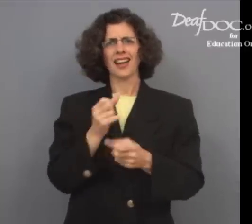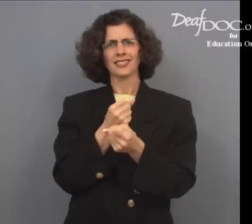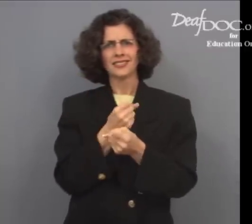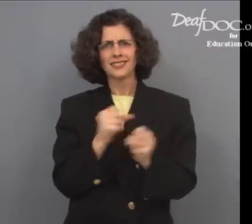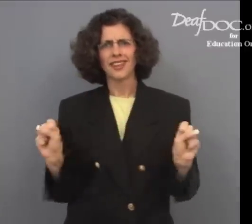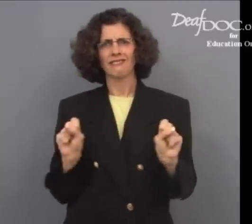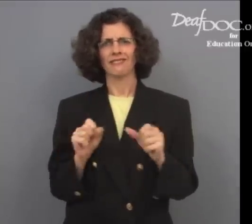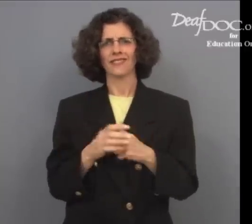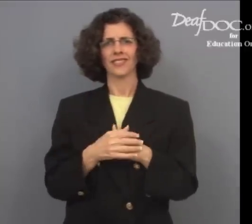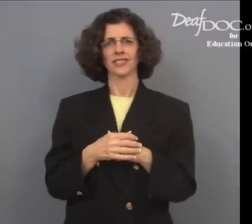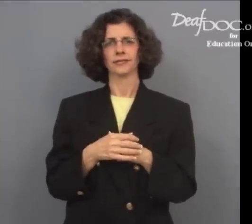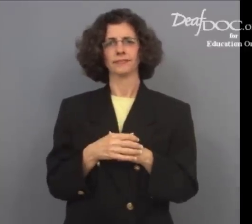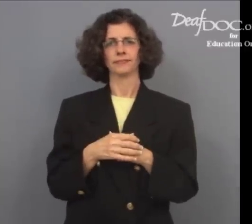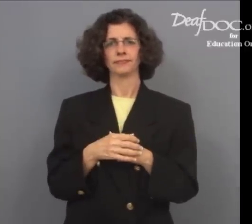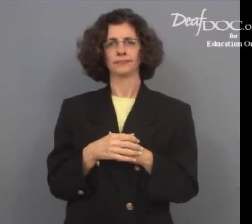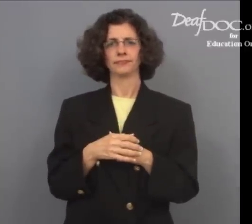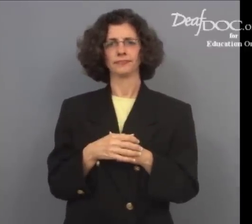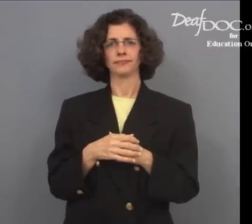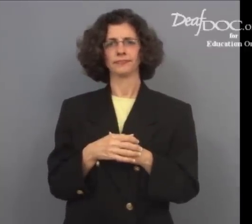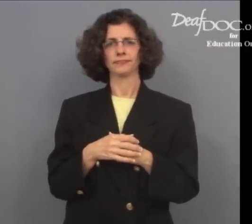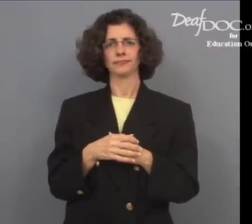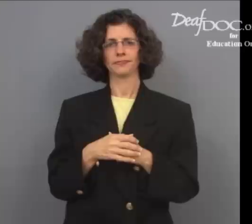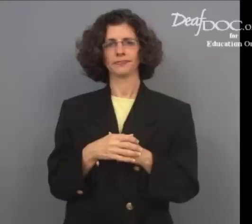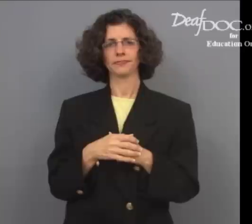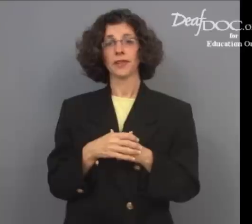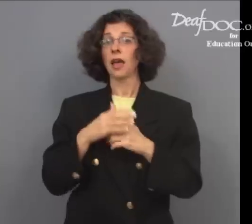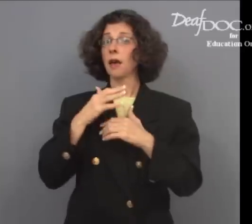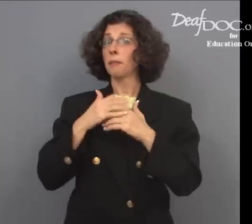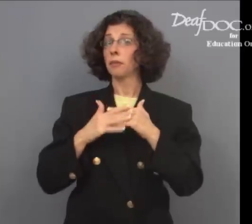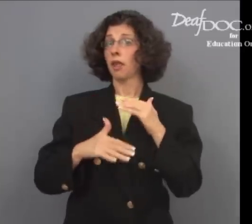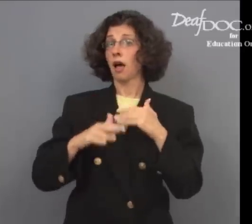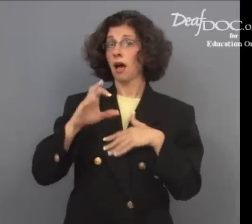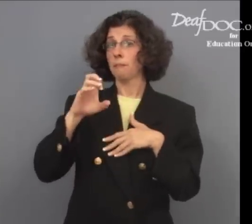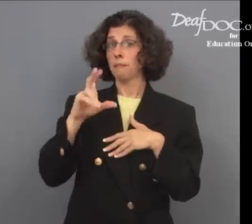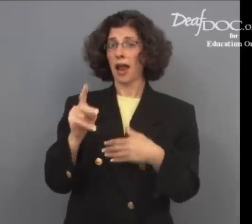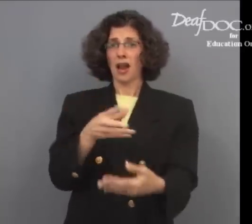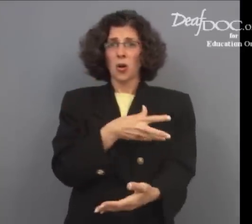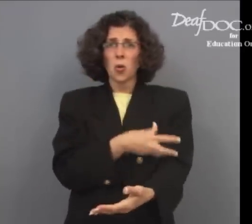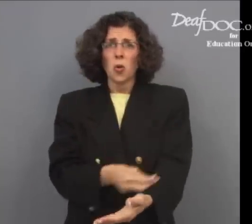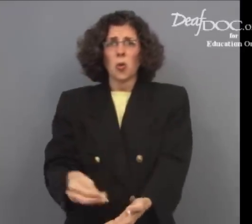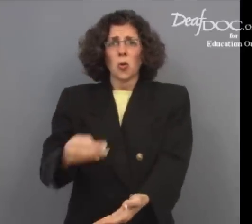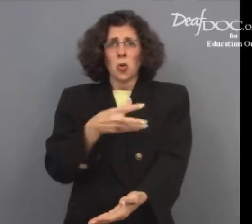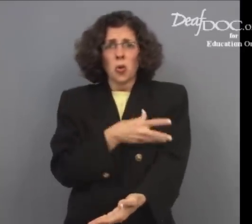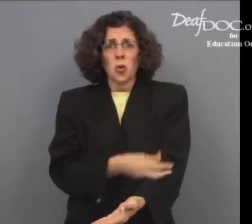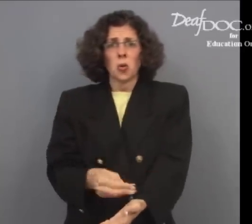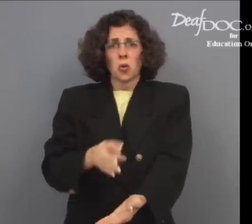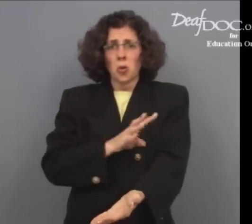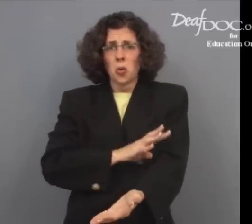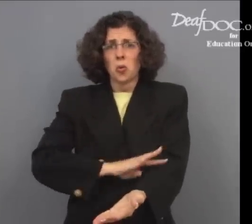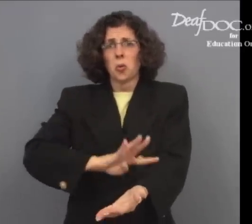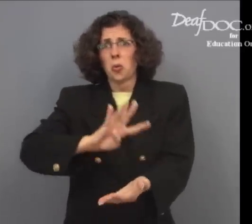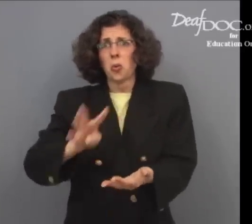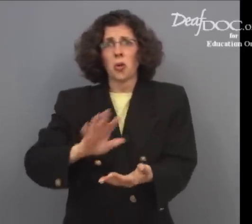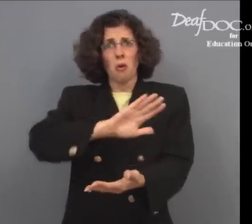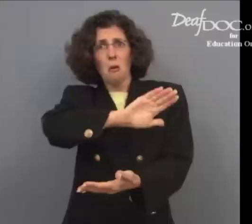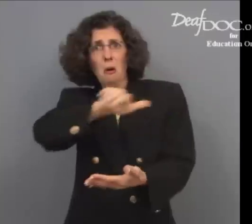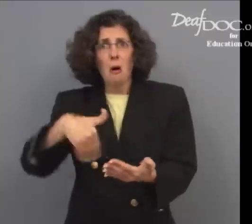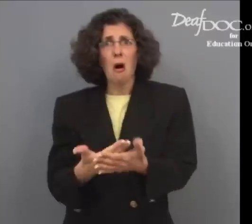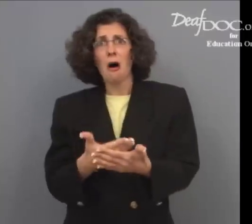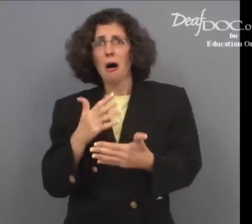only take a safe amount. The blood bank does not take all of your